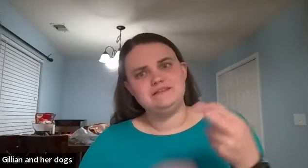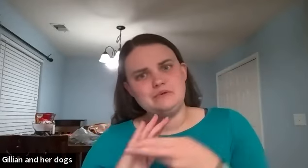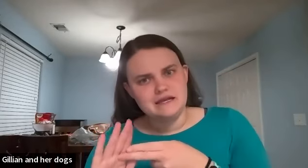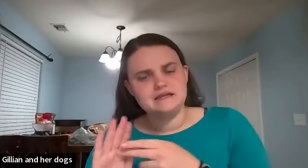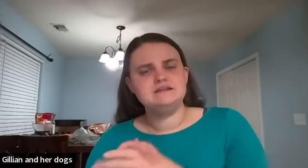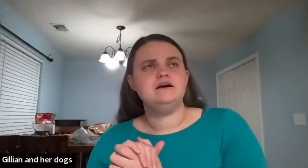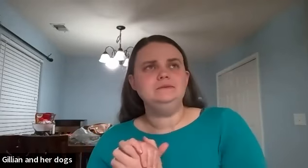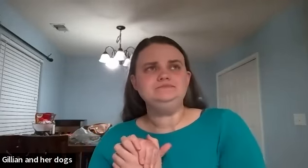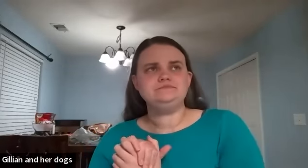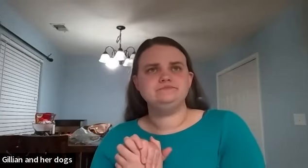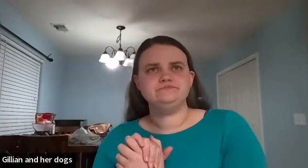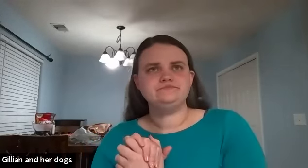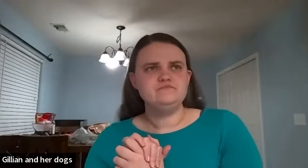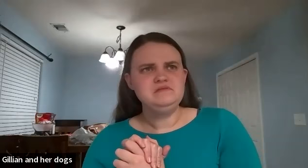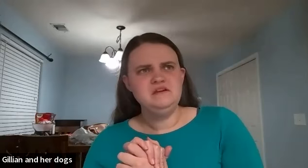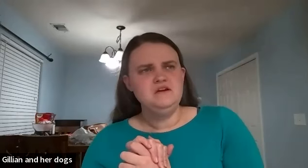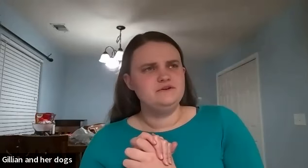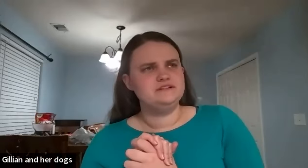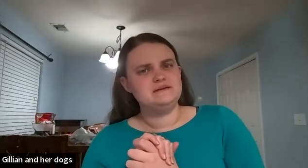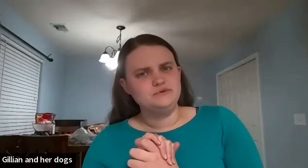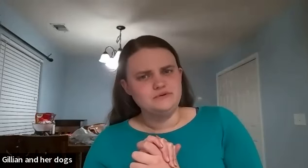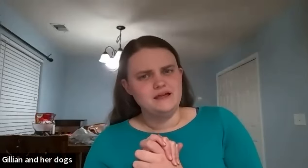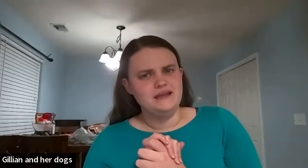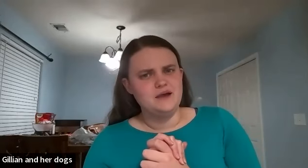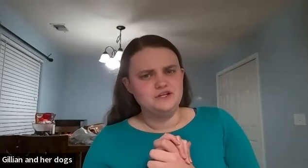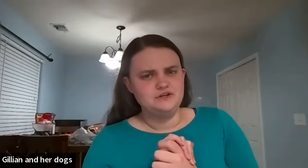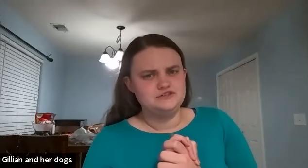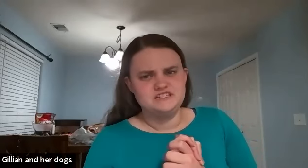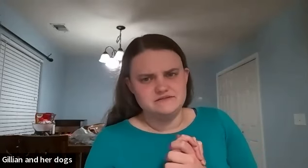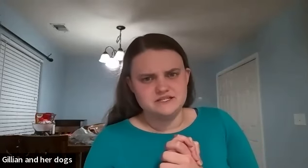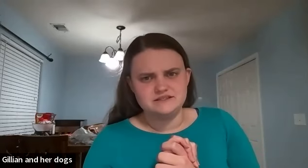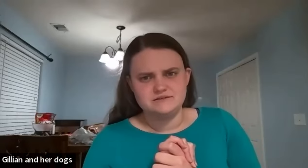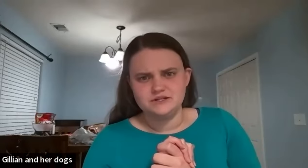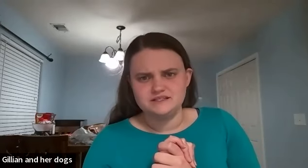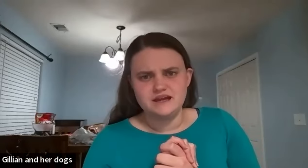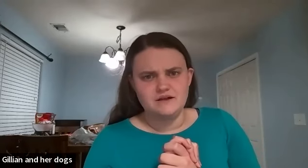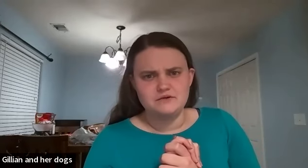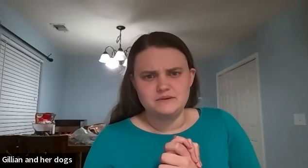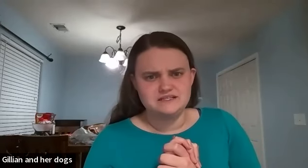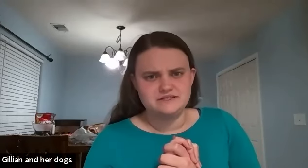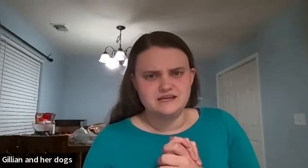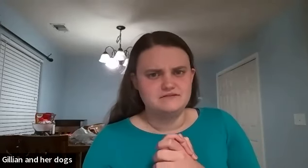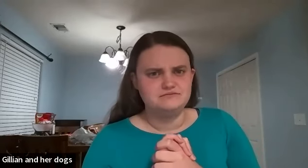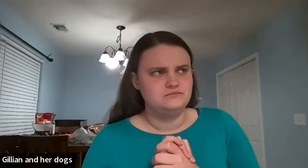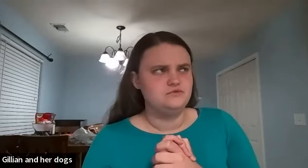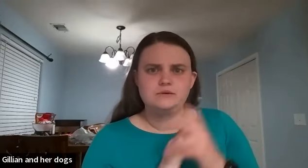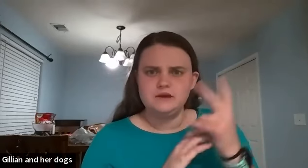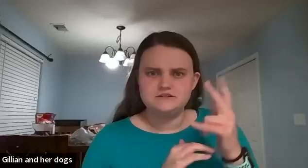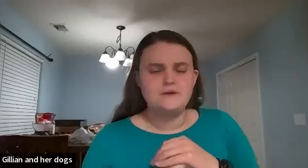like the brand um for example like i'm a huge tevas person i love all my tevas i have three pairs now